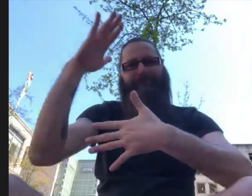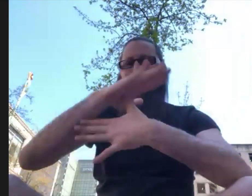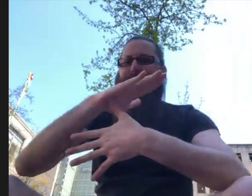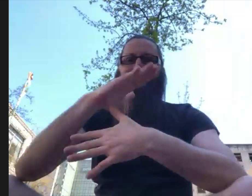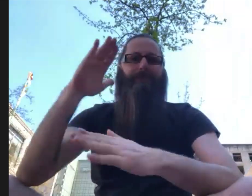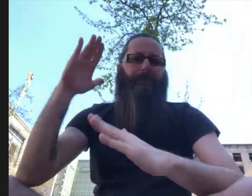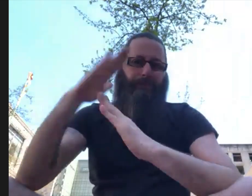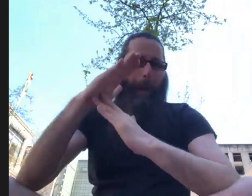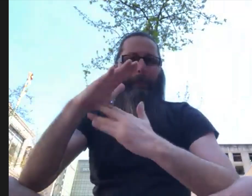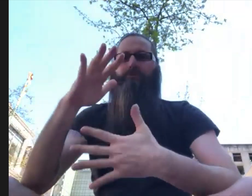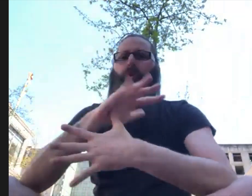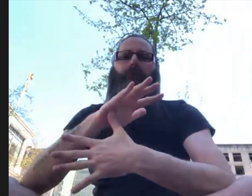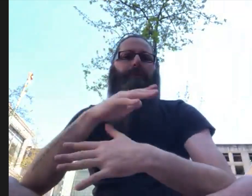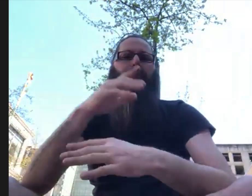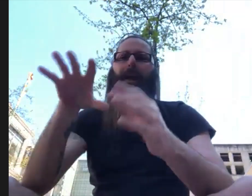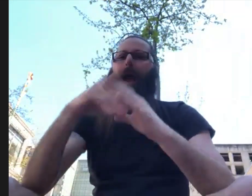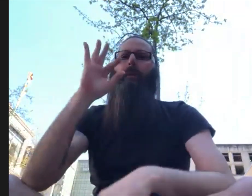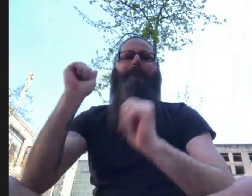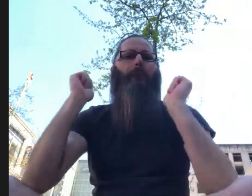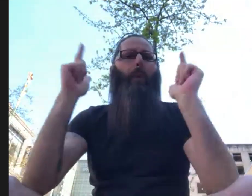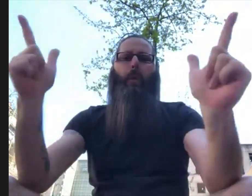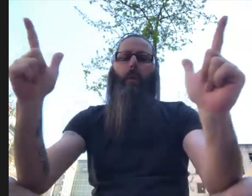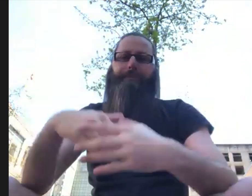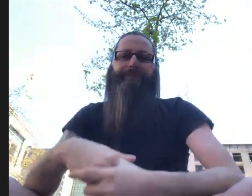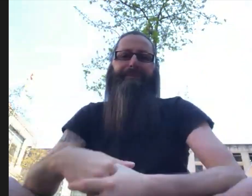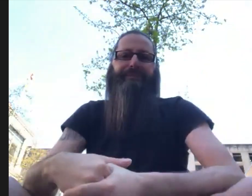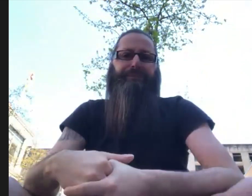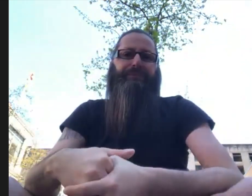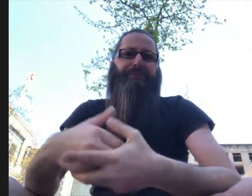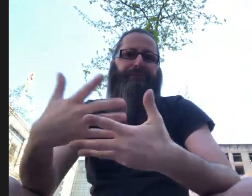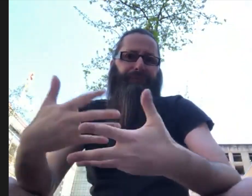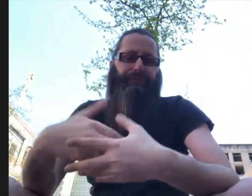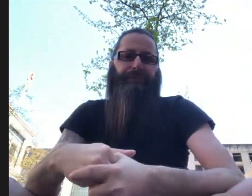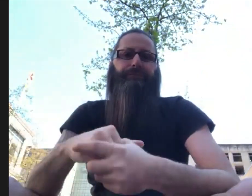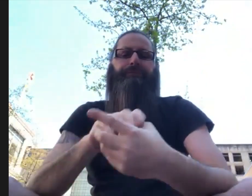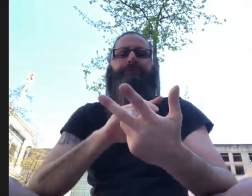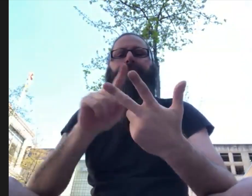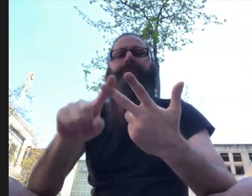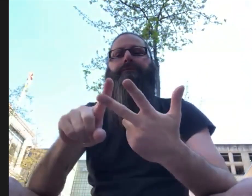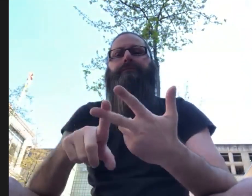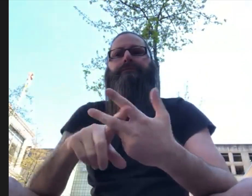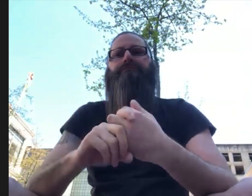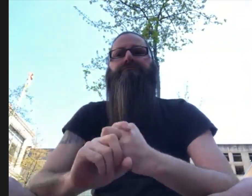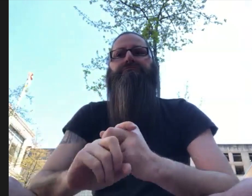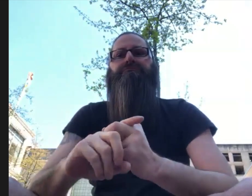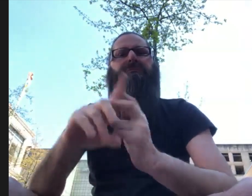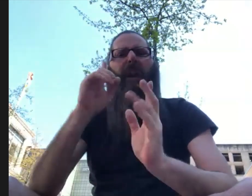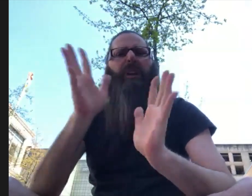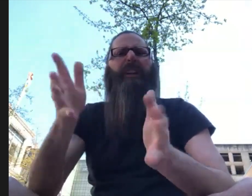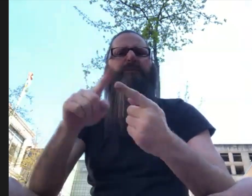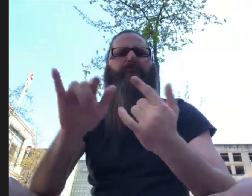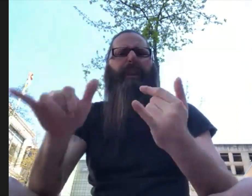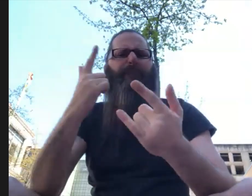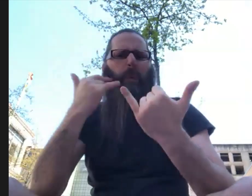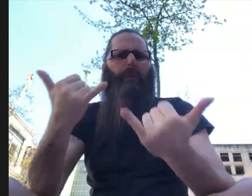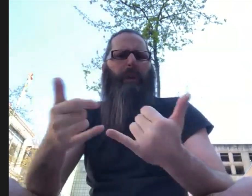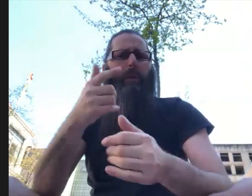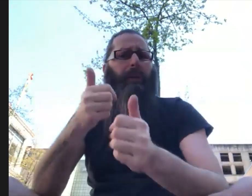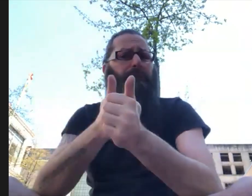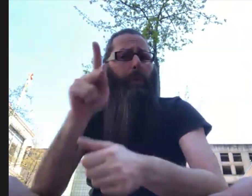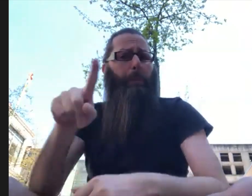examples of how I would address the issues by prioritizing people above all else.